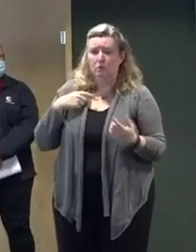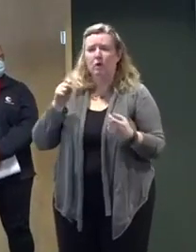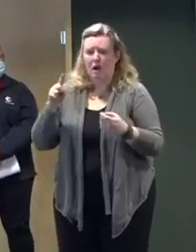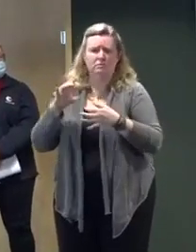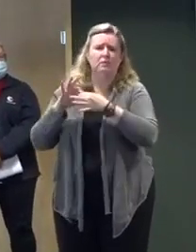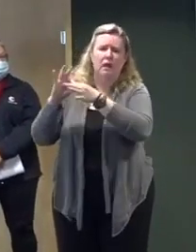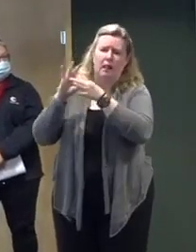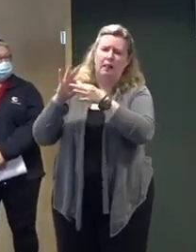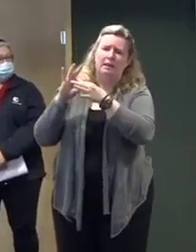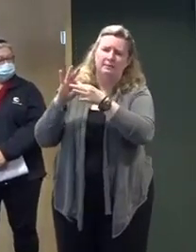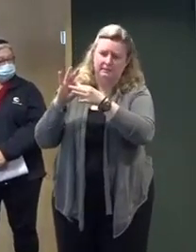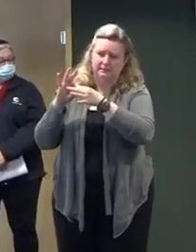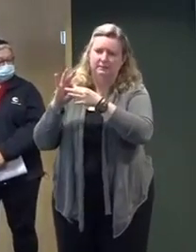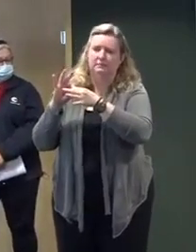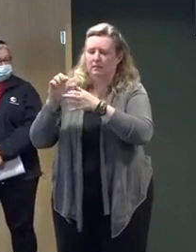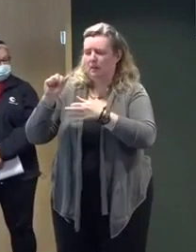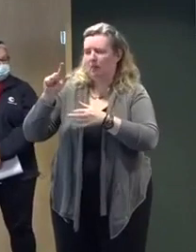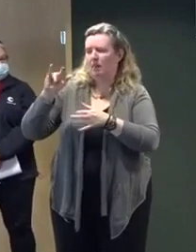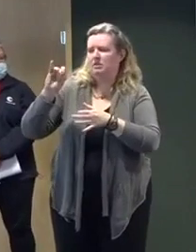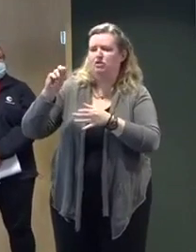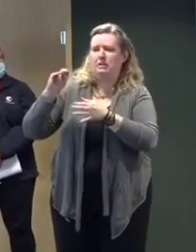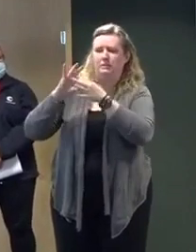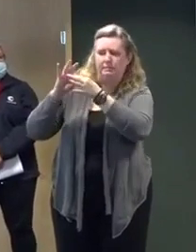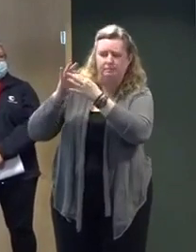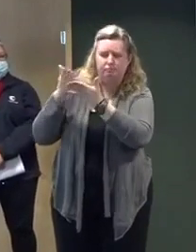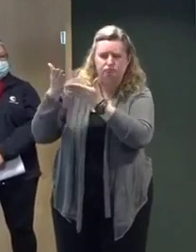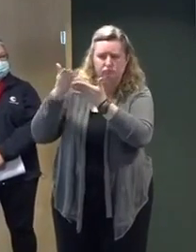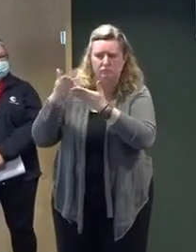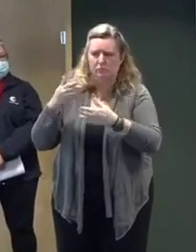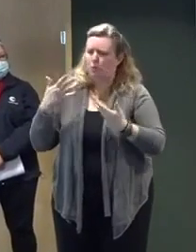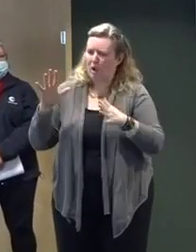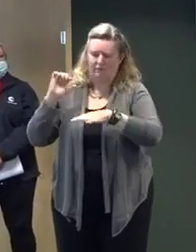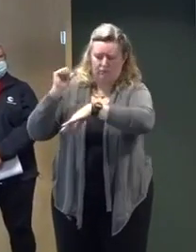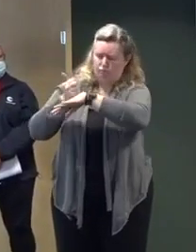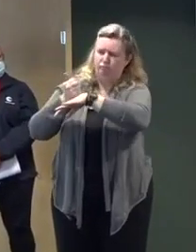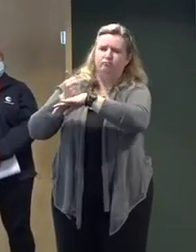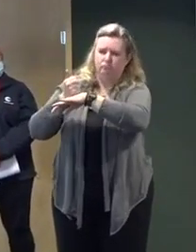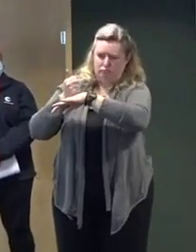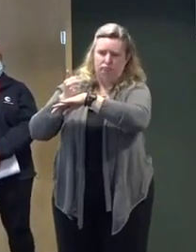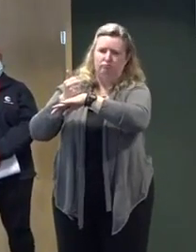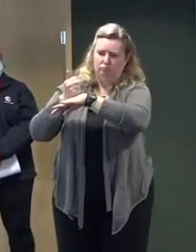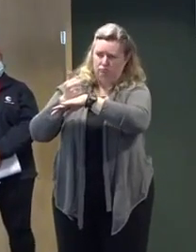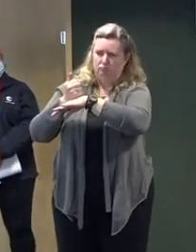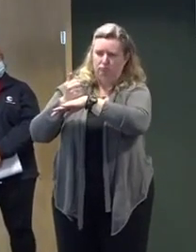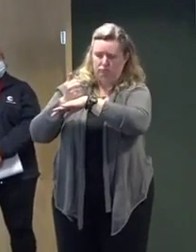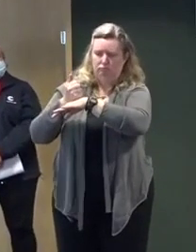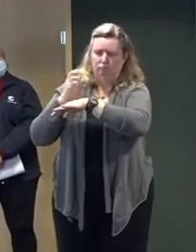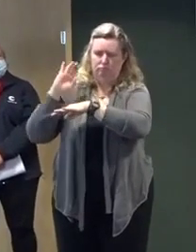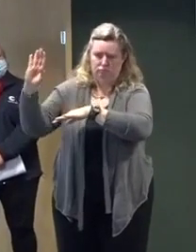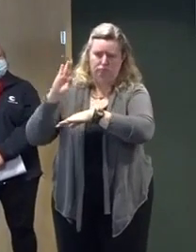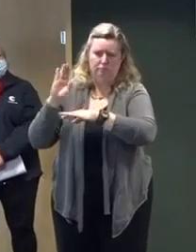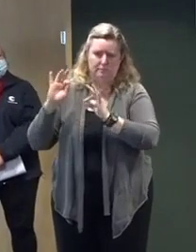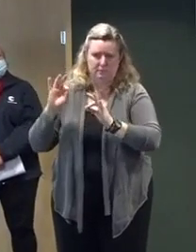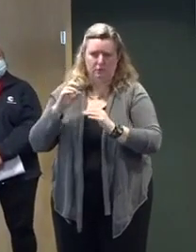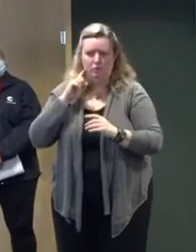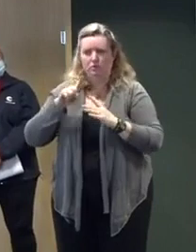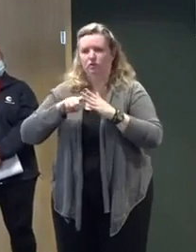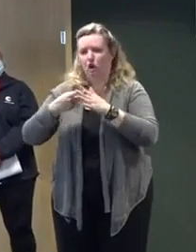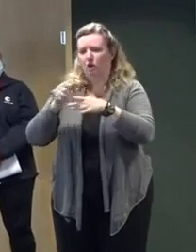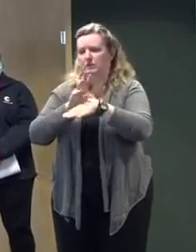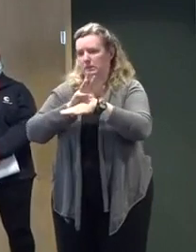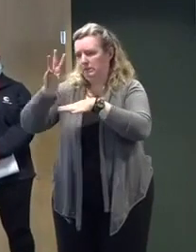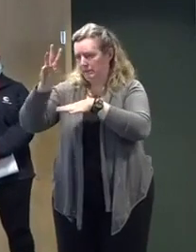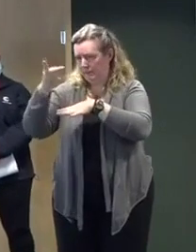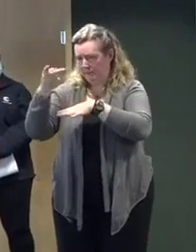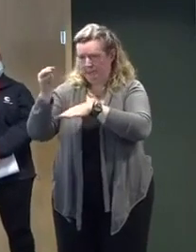assigned already and will be at the SEOC through the overnight. That is activating at 6 o'clock. Tonight,